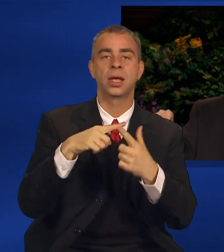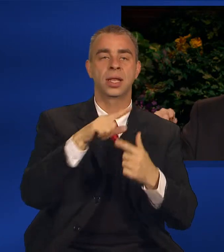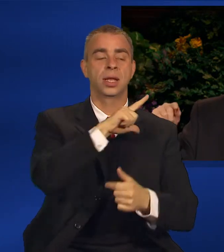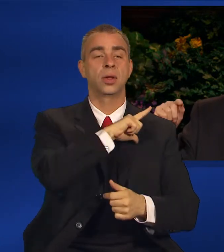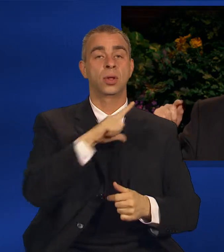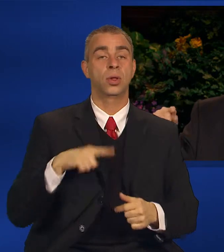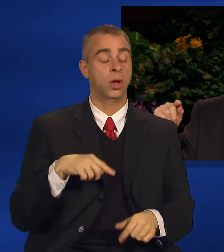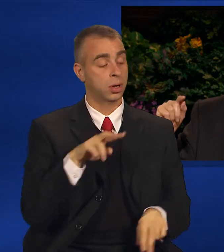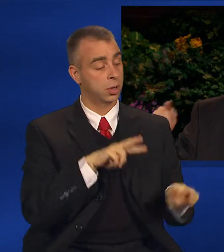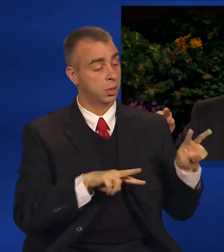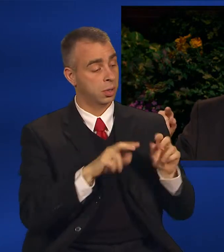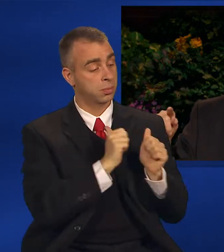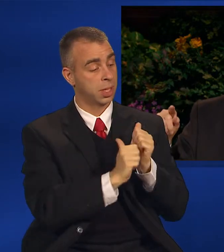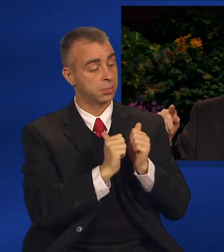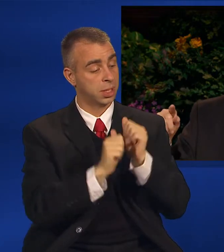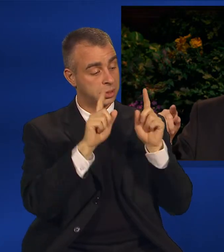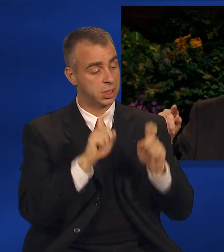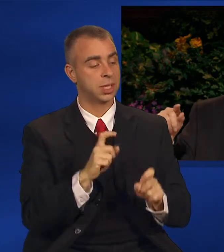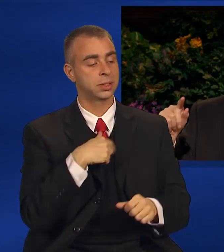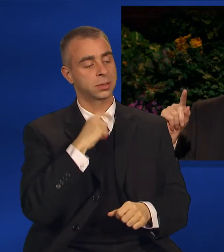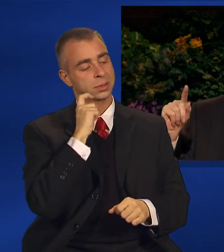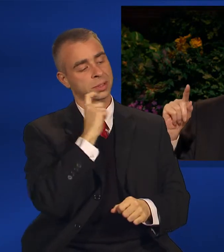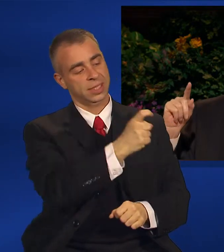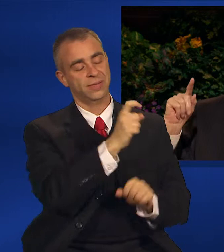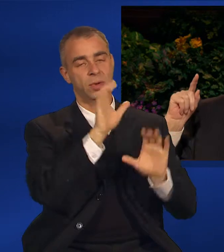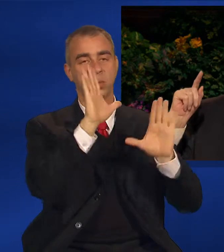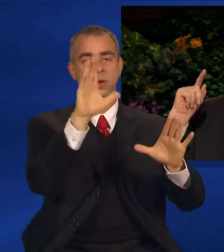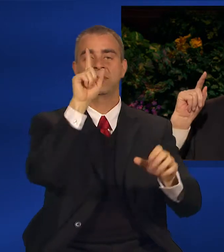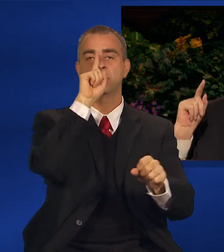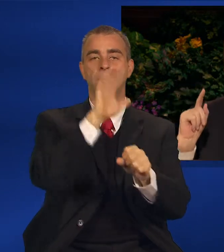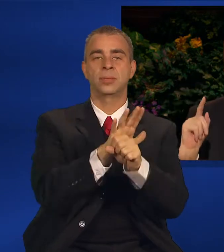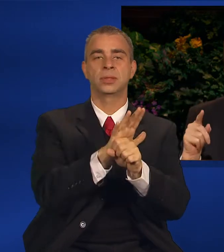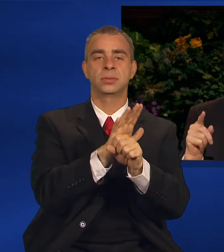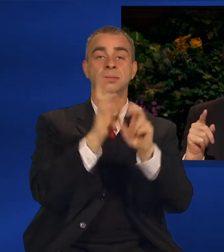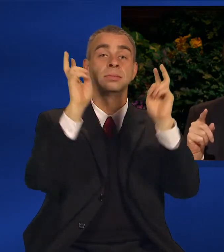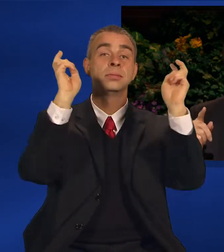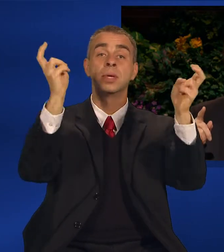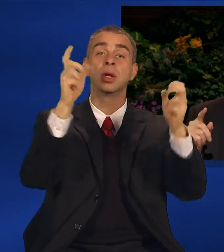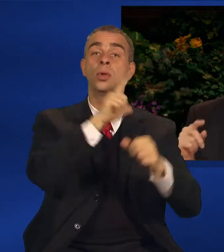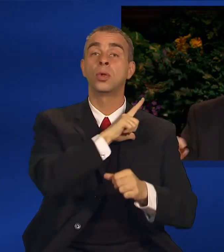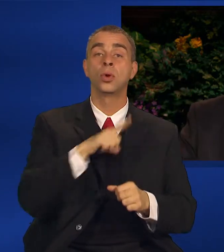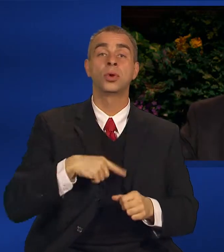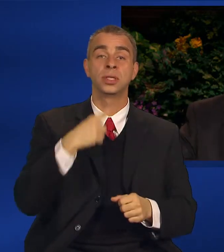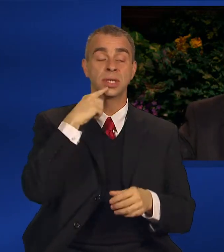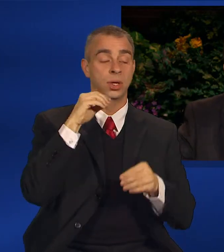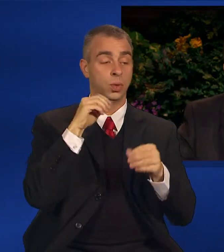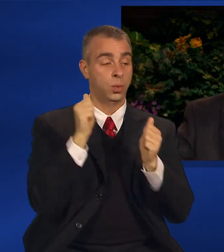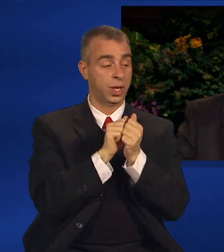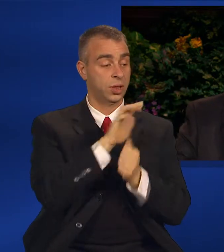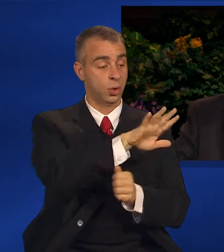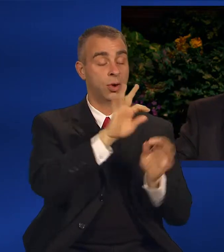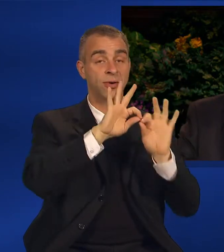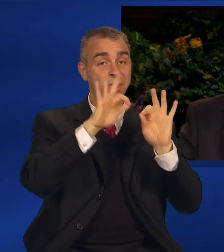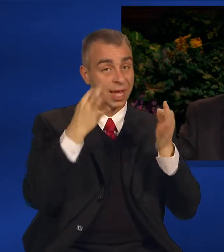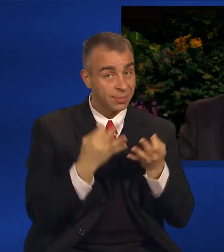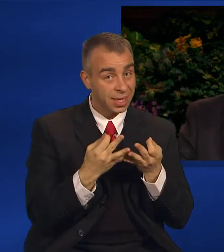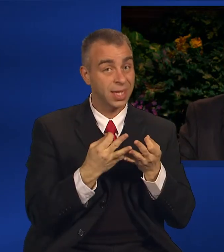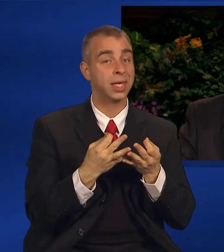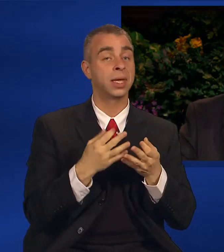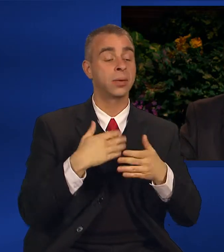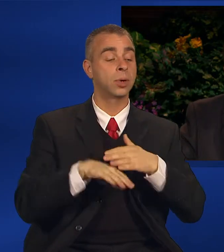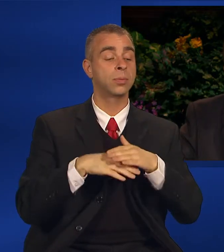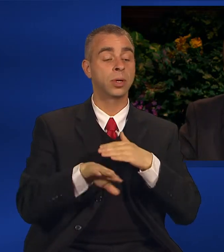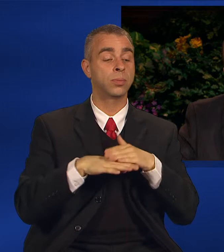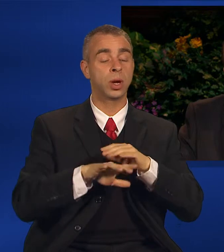this glorious promise. In thy seed shall all the nations of the earth